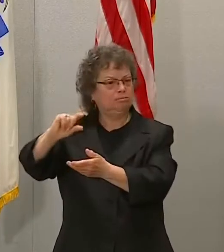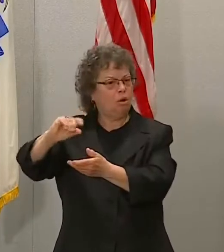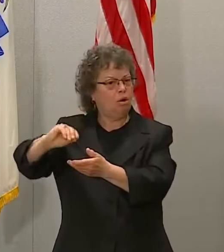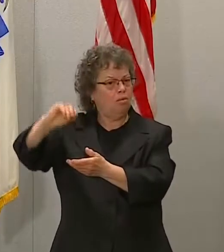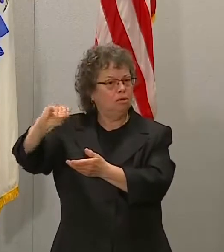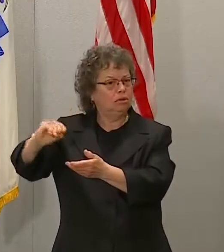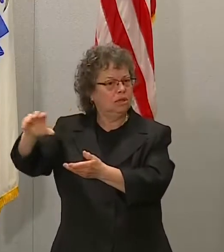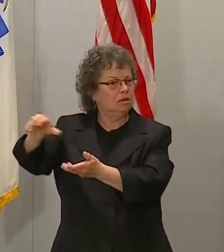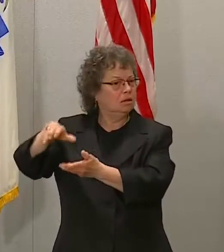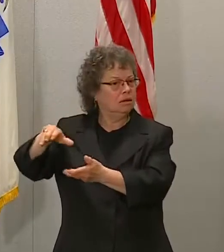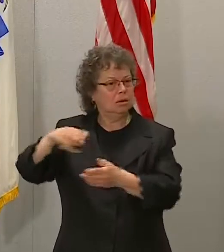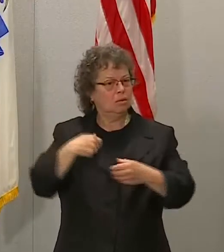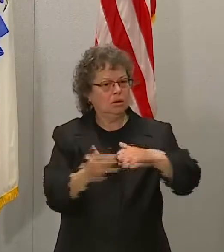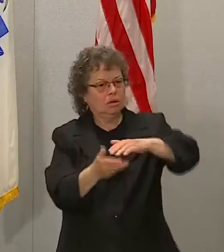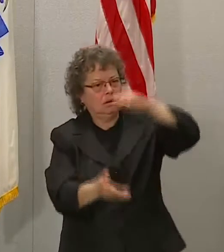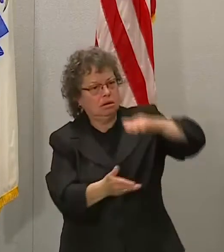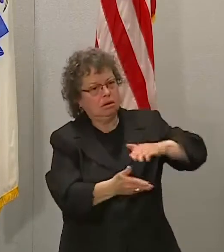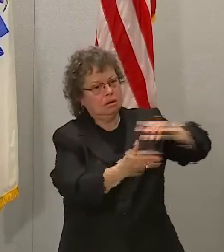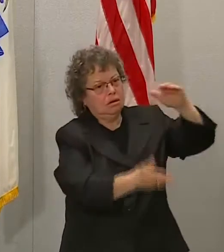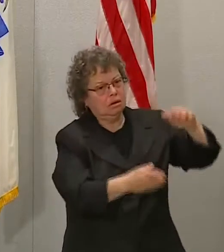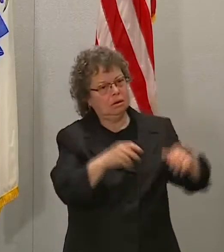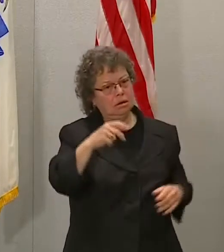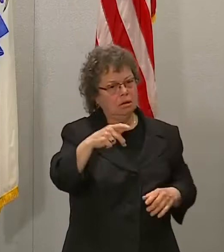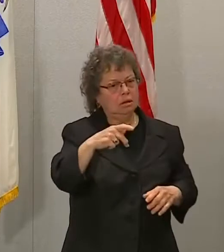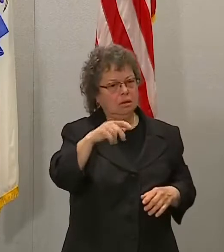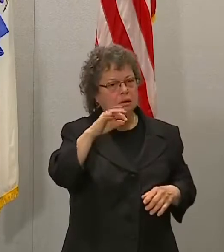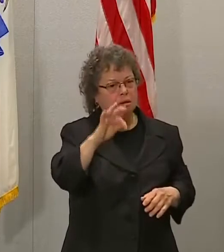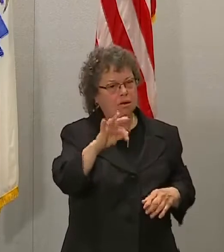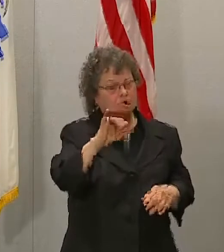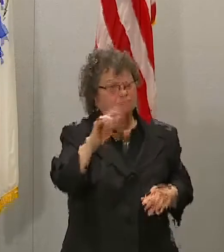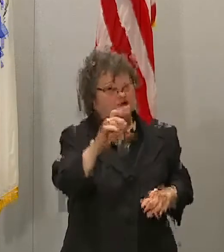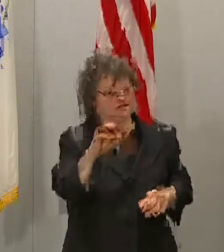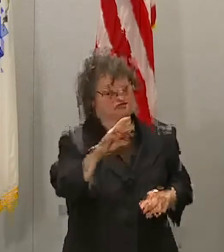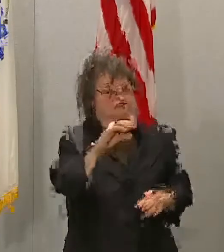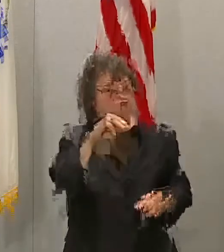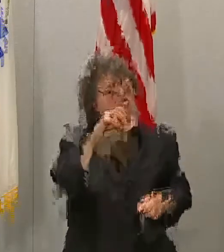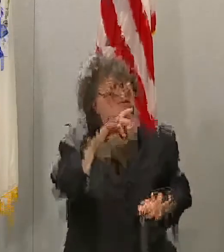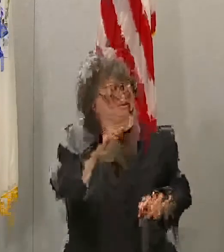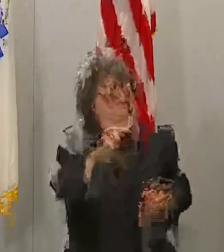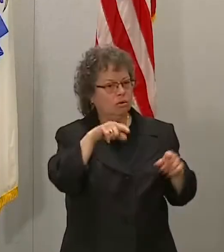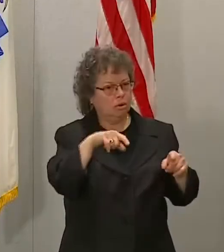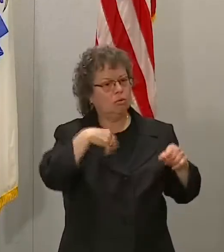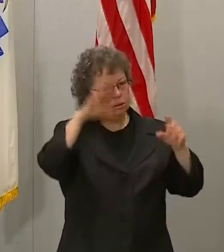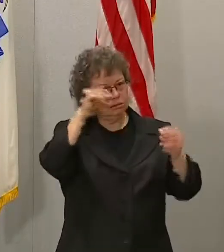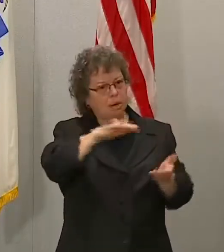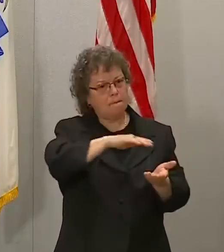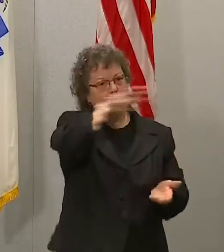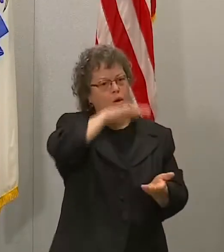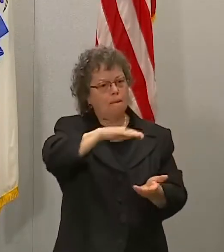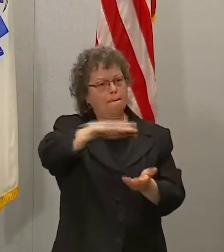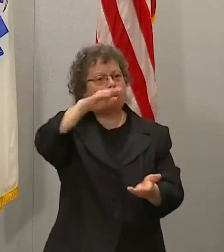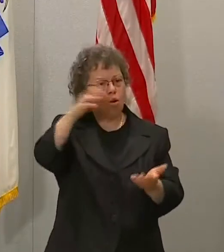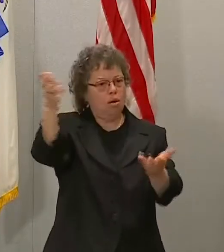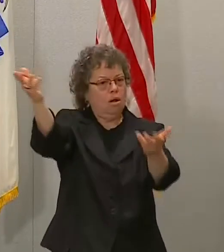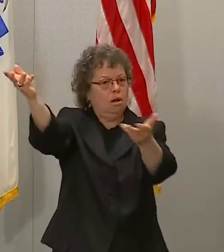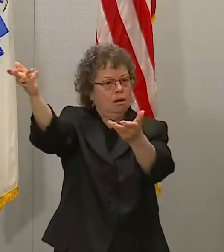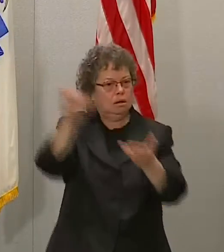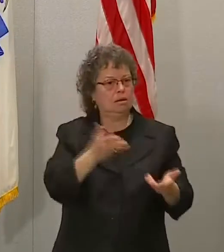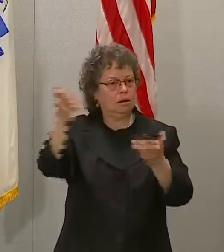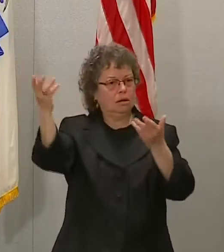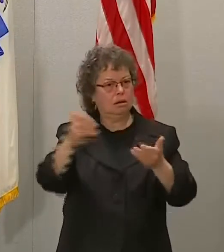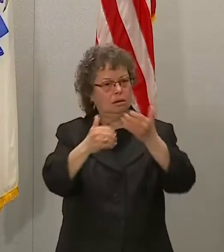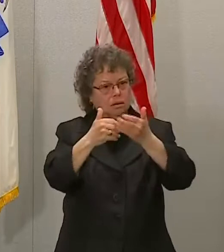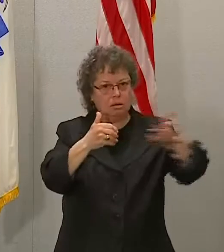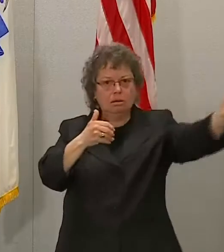date, and we do have and expect that we'll continue to see modest growth in the Pfizer and Moderna supply